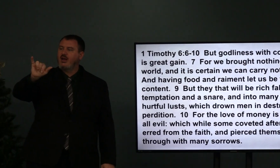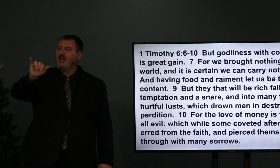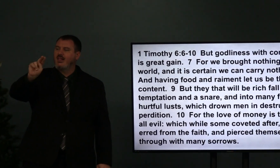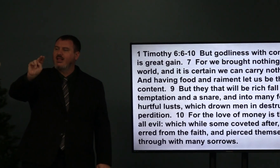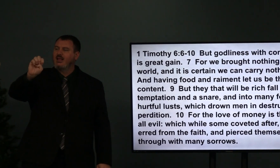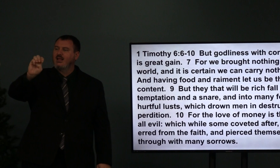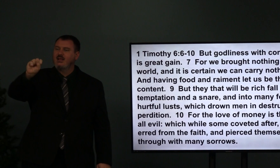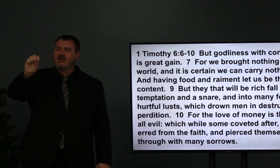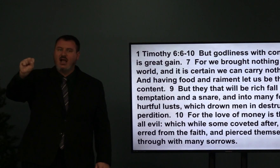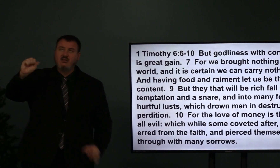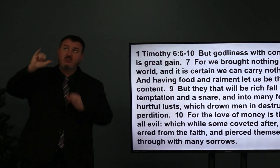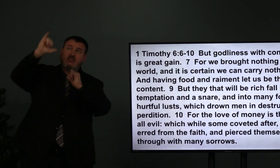godliness,